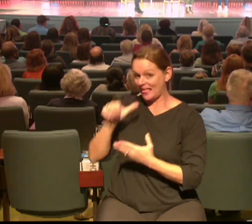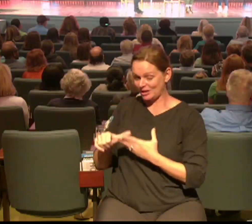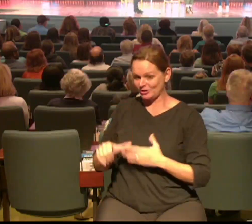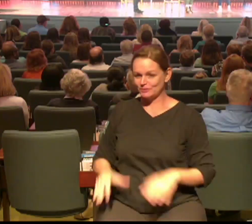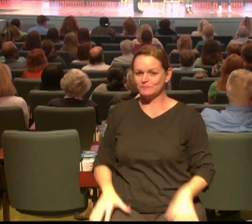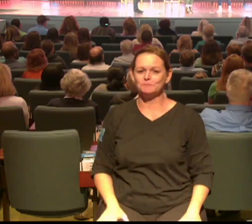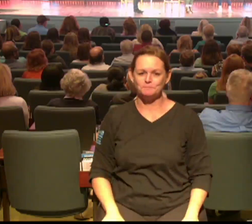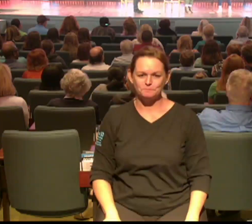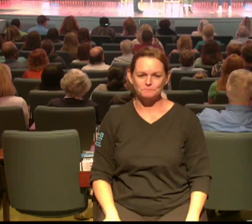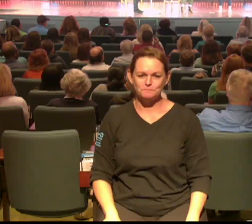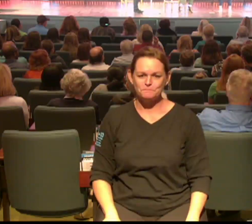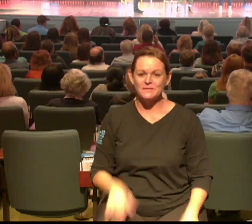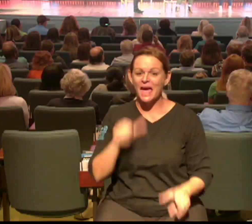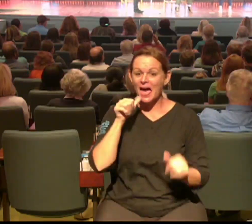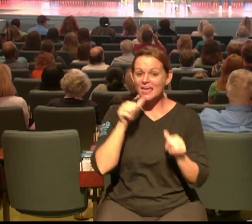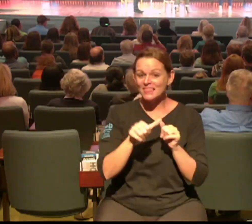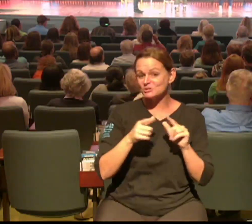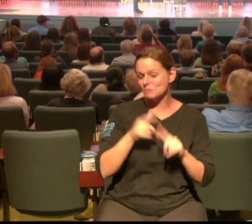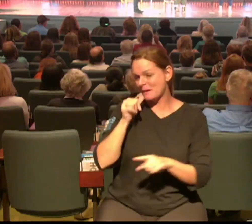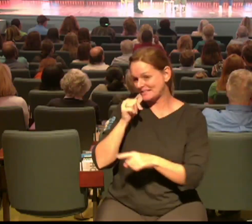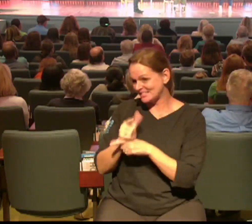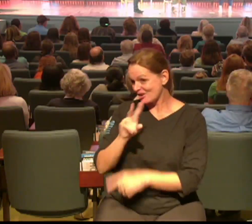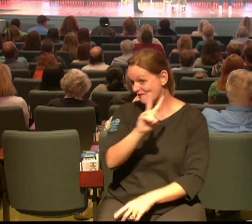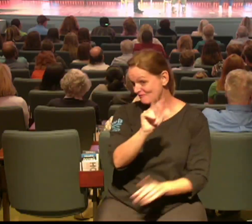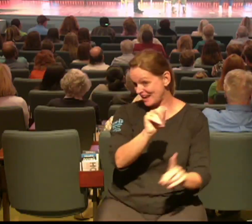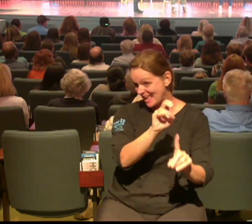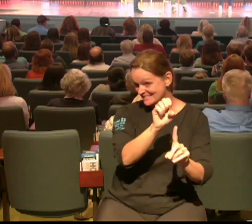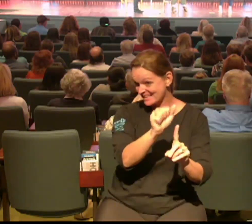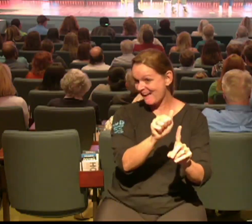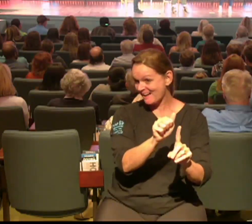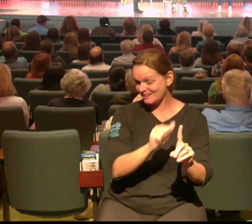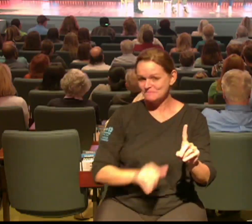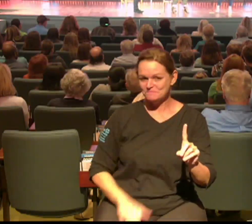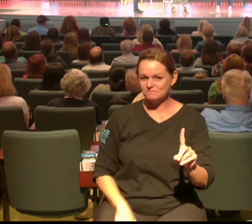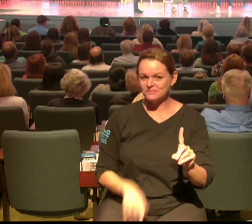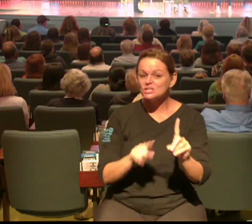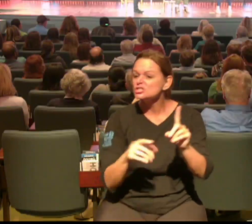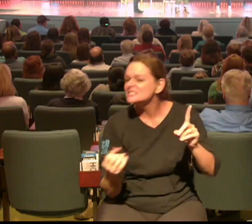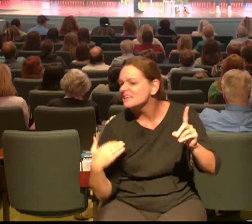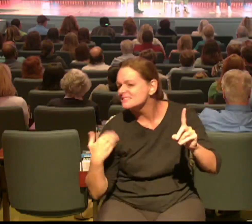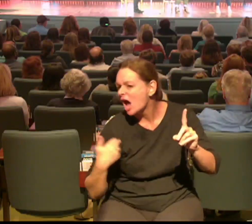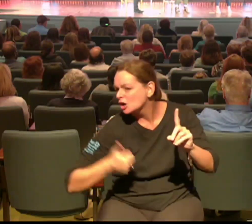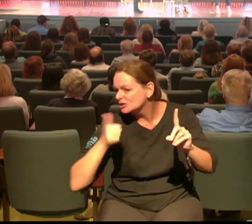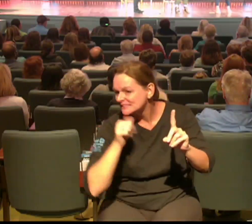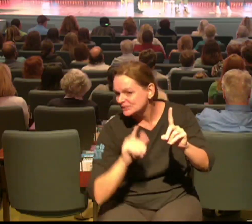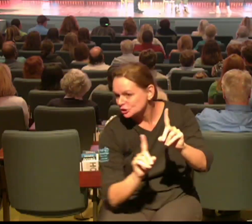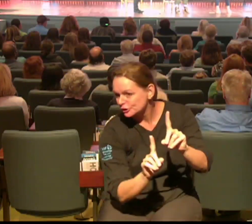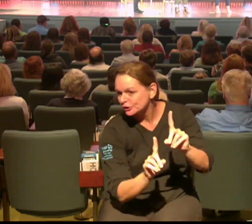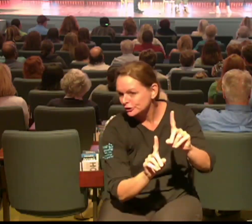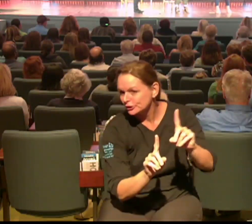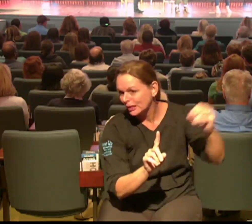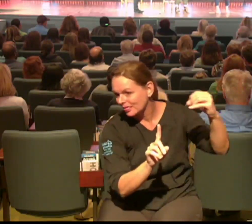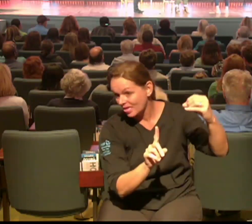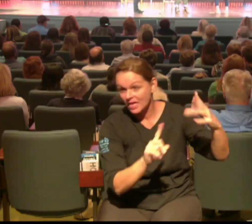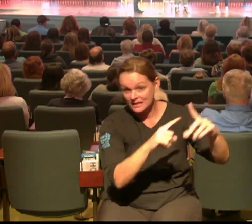a letter to my sister Vanessa I have so many different reasons to thank you I can thank you for